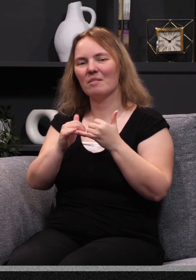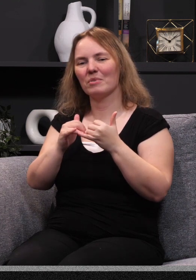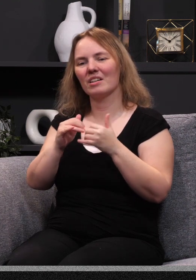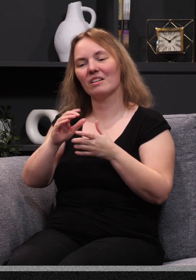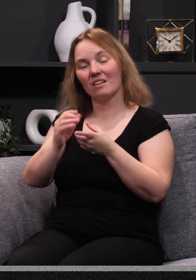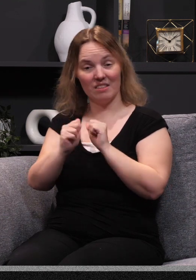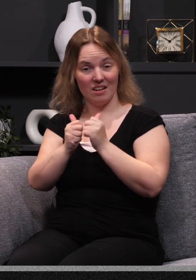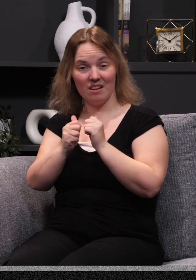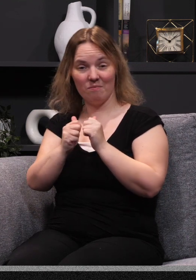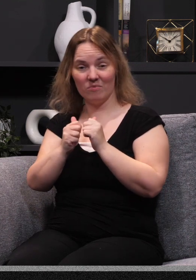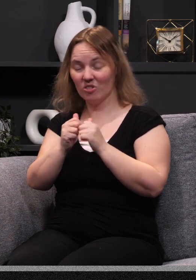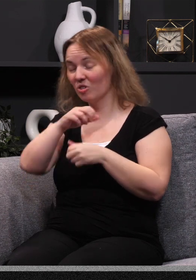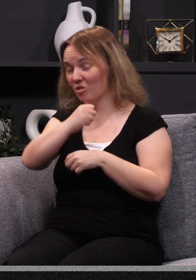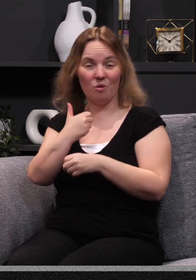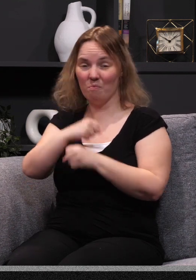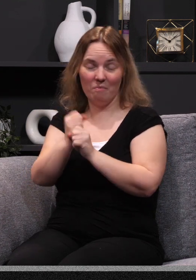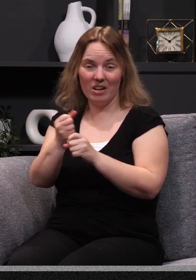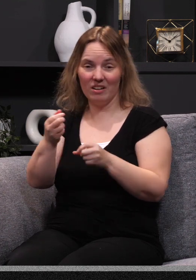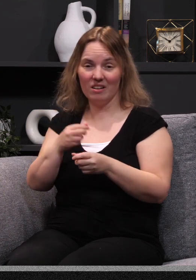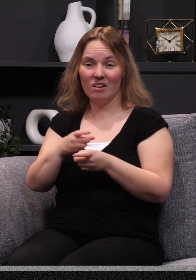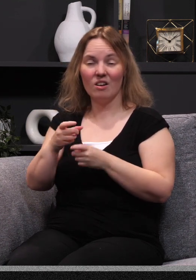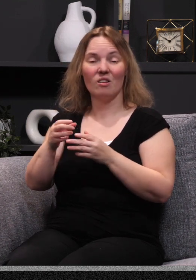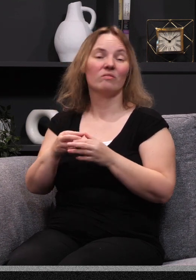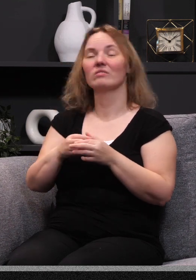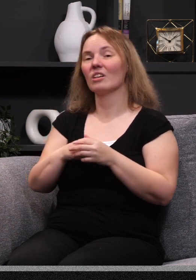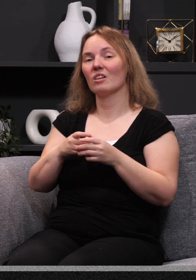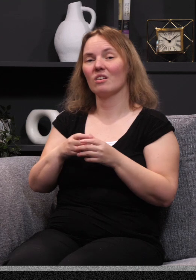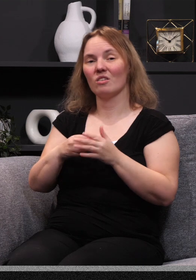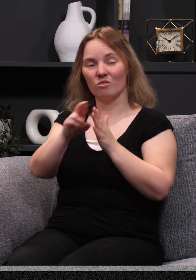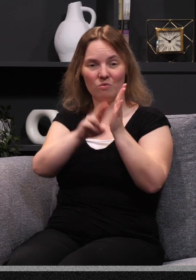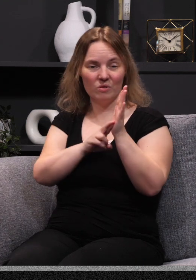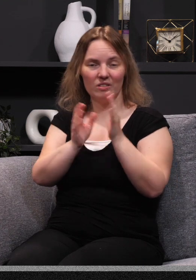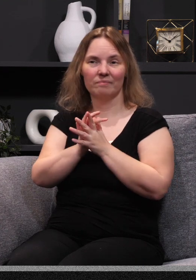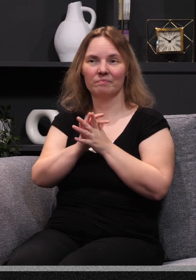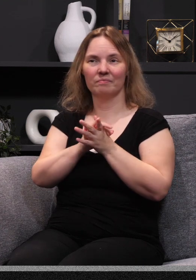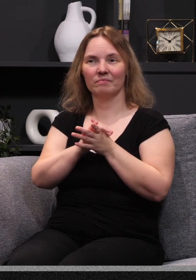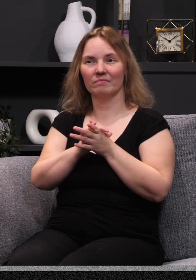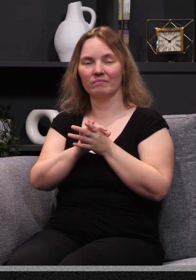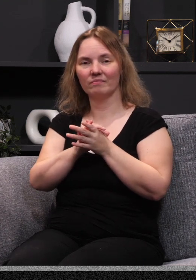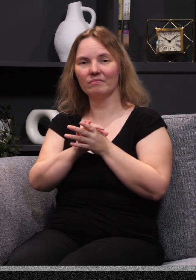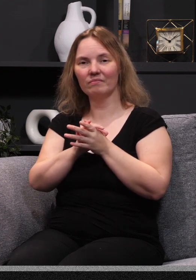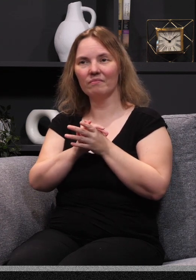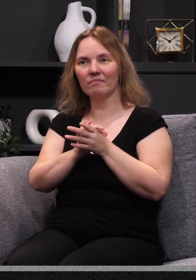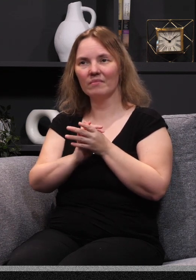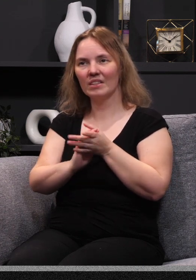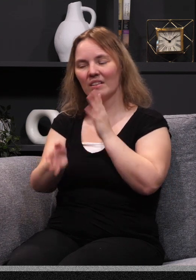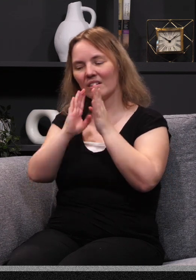okay? Believe or don't believe what you want. I'd rather walk in what I know than sit around and criticize what I don't. Anyways, you don't know who I'm talking about anyway, probably. But